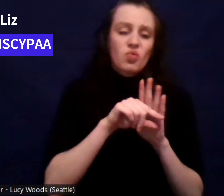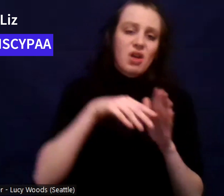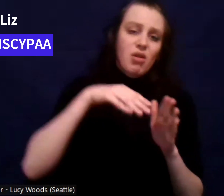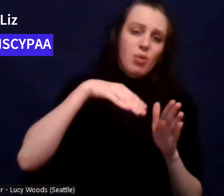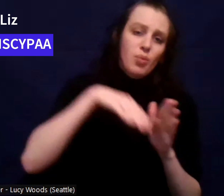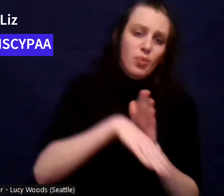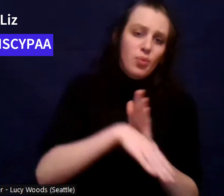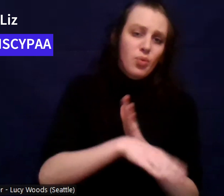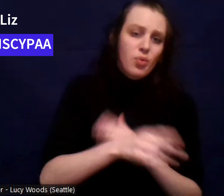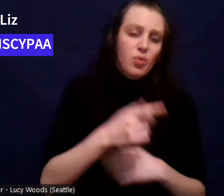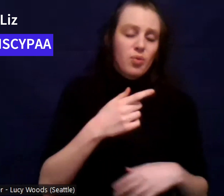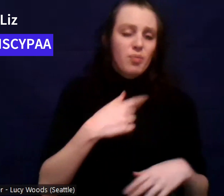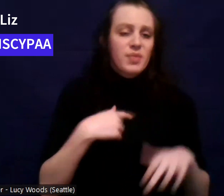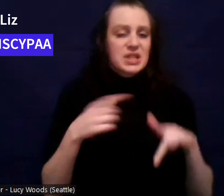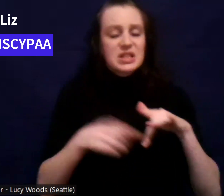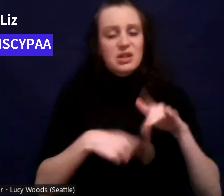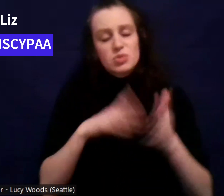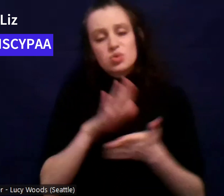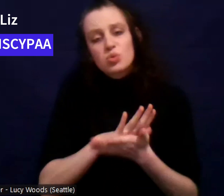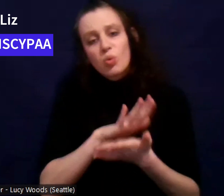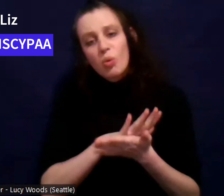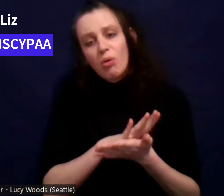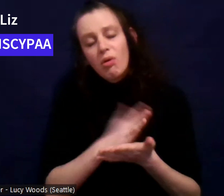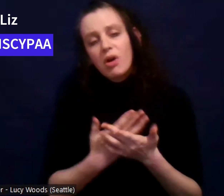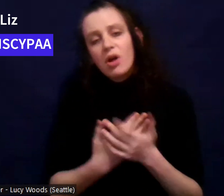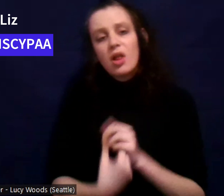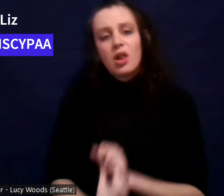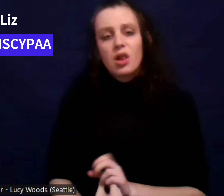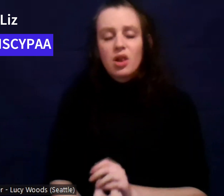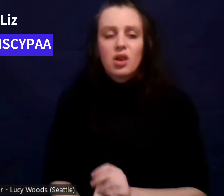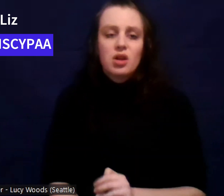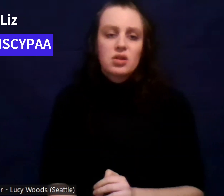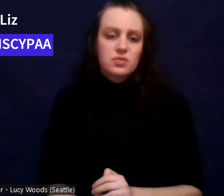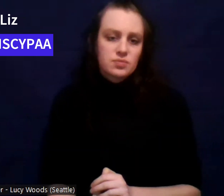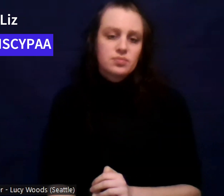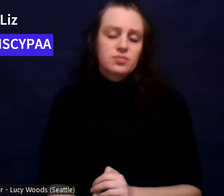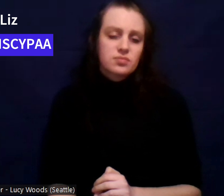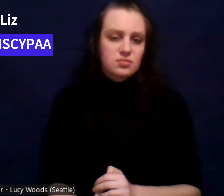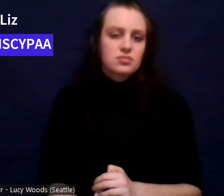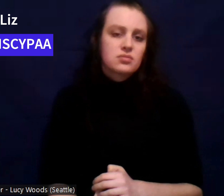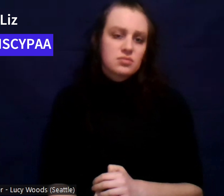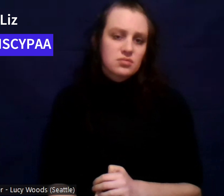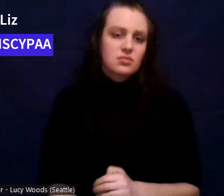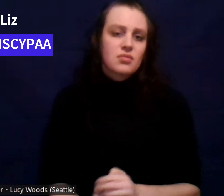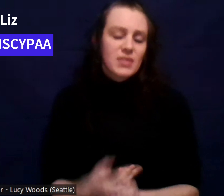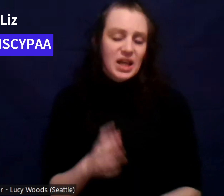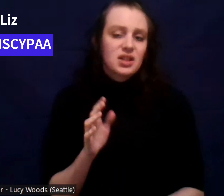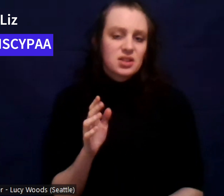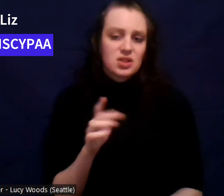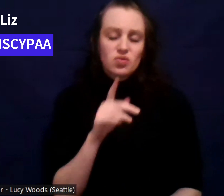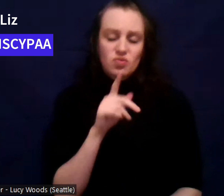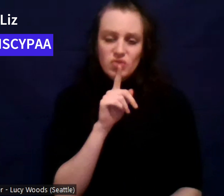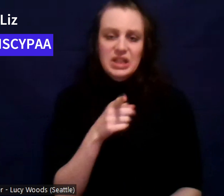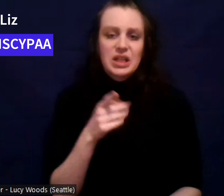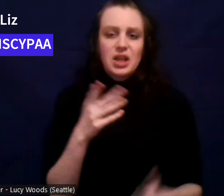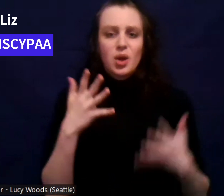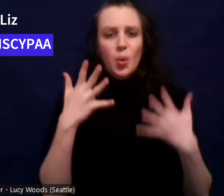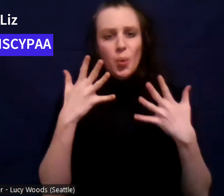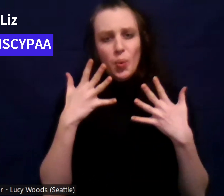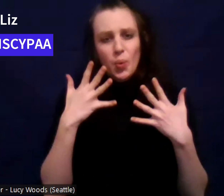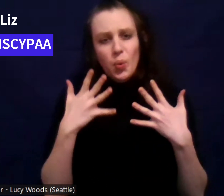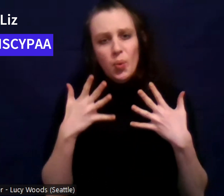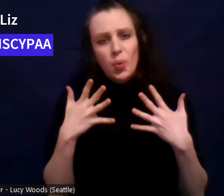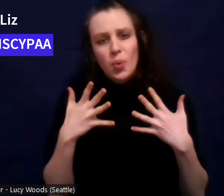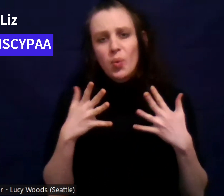going to school a lot of the time. Um, it was just really, got really dark really quick. Um,